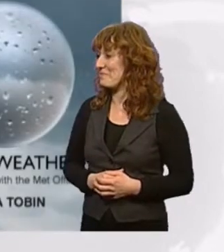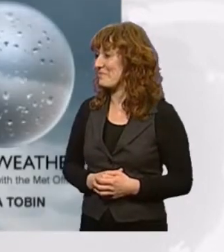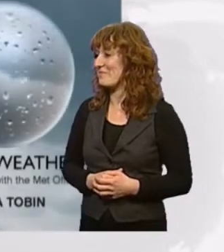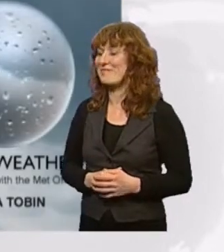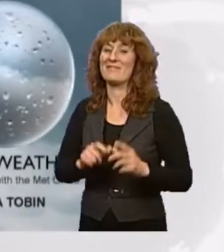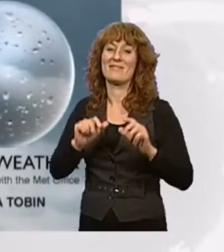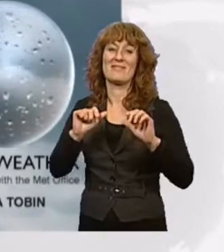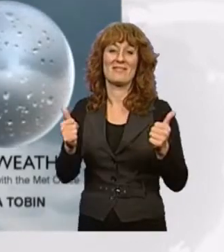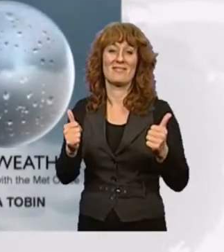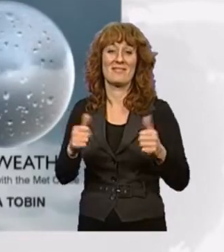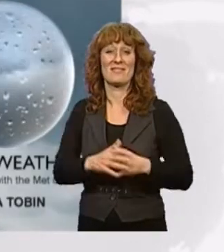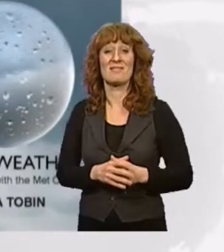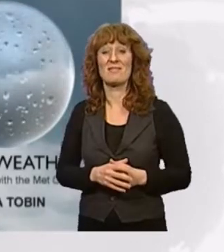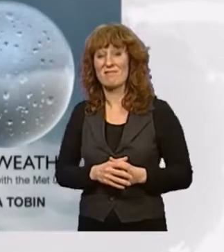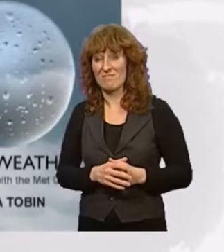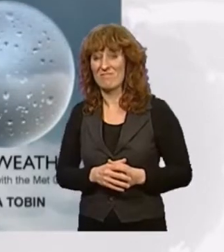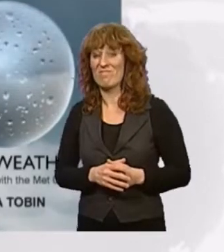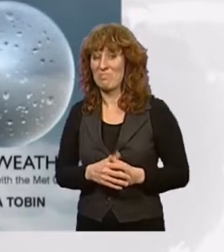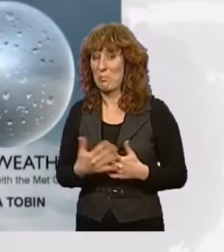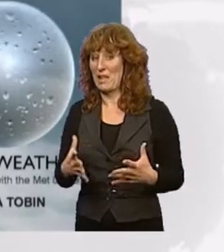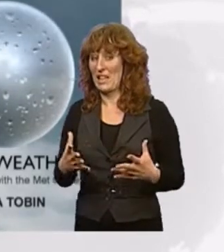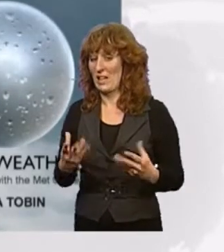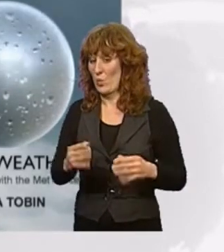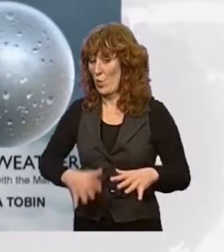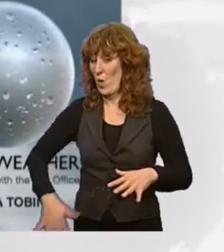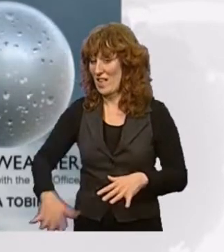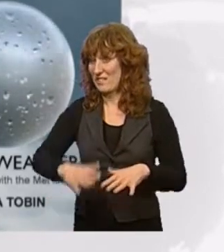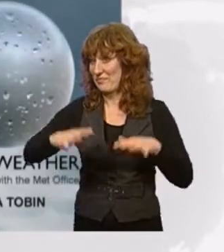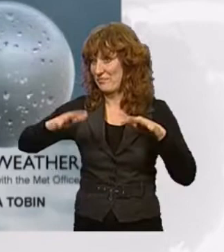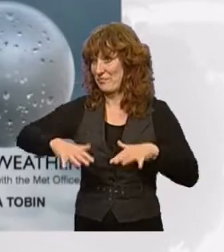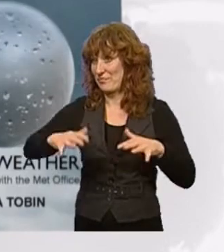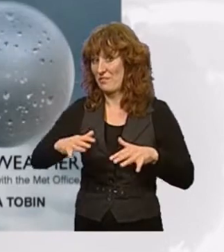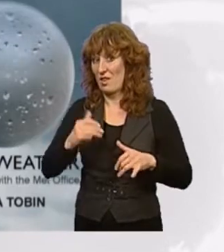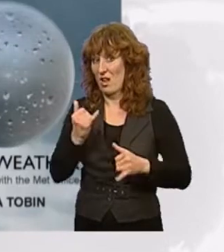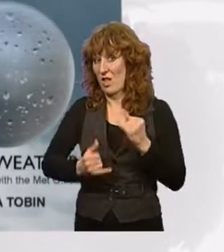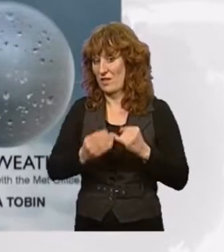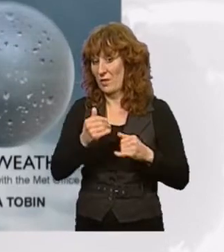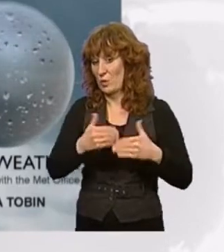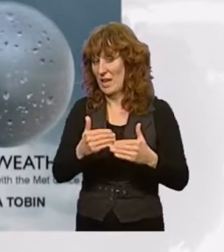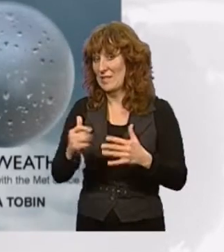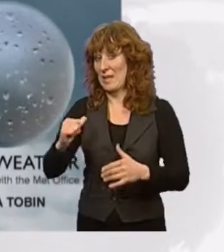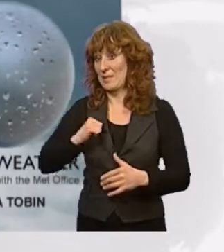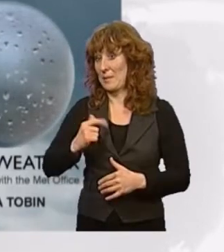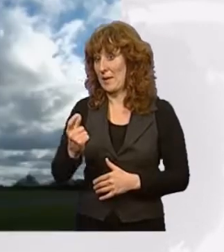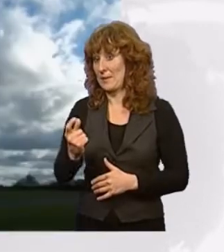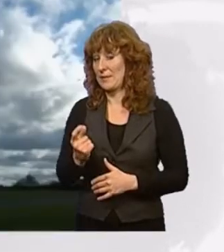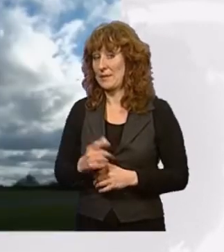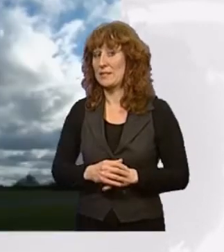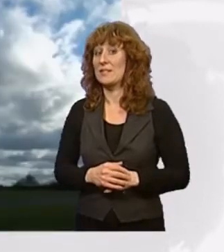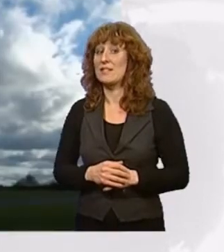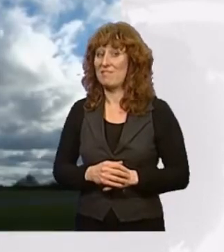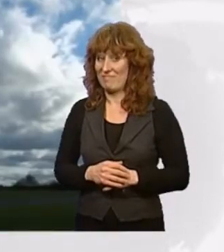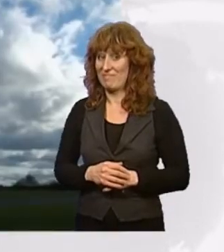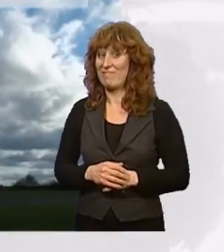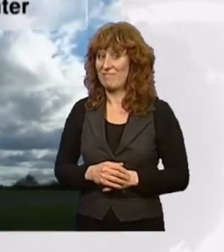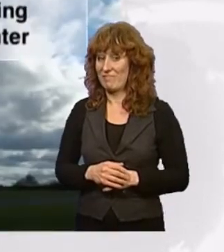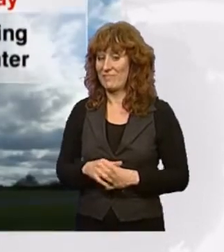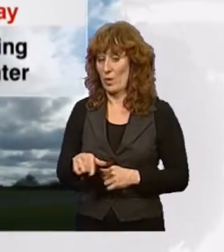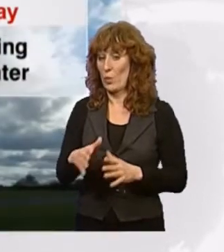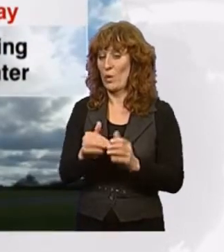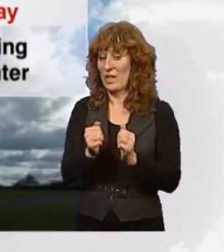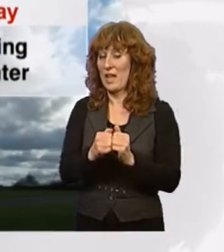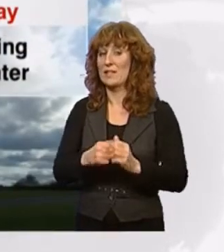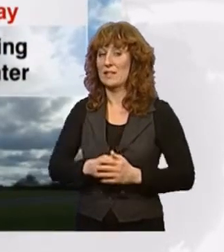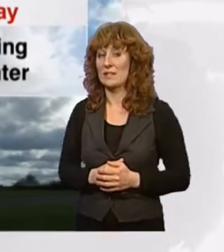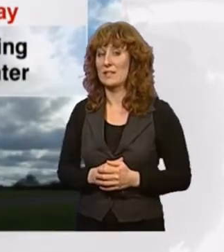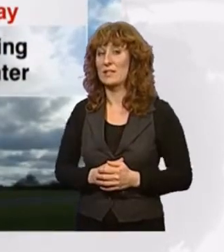Hello there. We've had quite a bit of wet weather in our forecast over the last few days and the weekend, I'm afraid, is no exception. But I